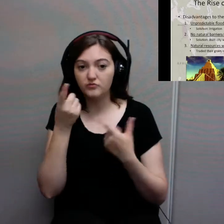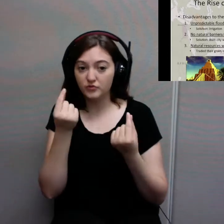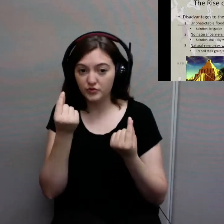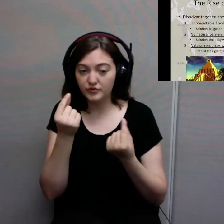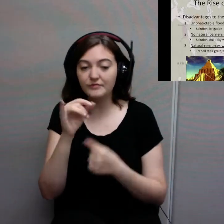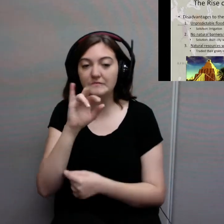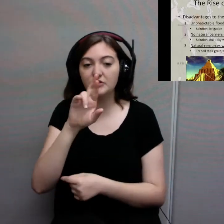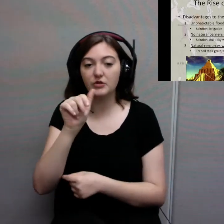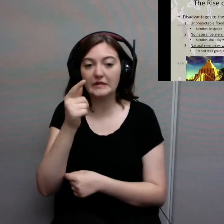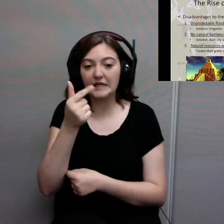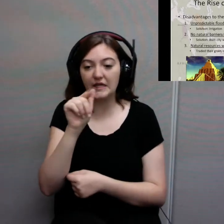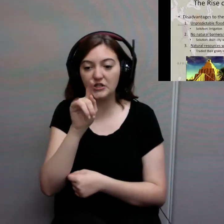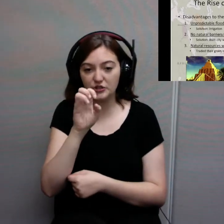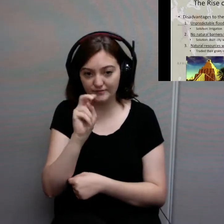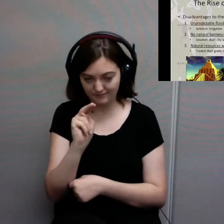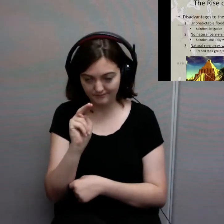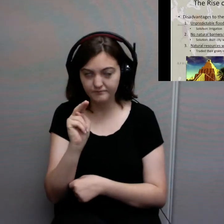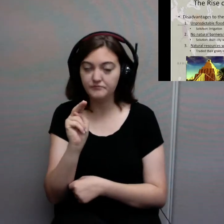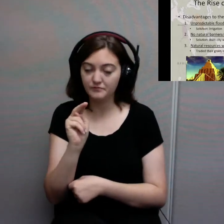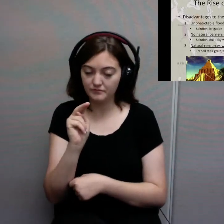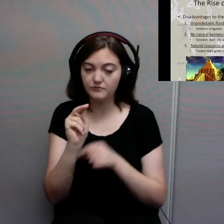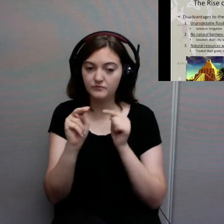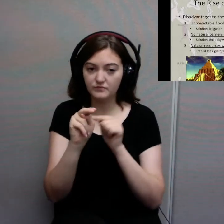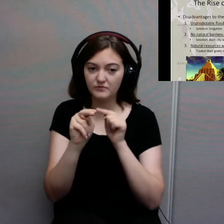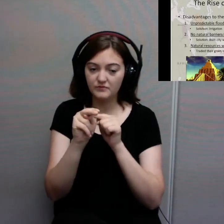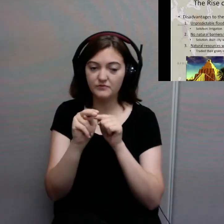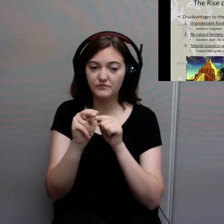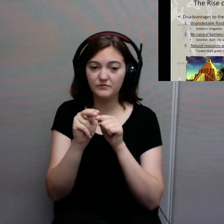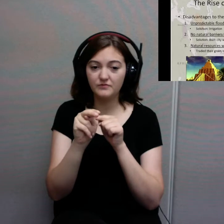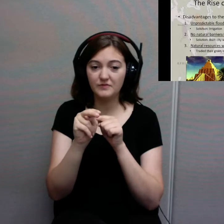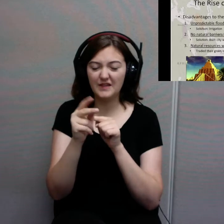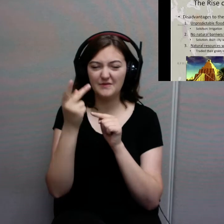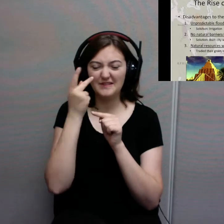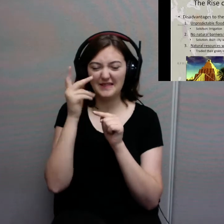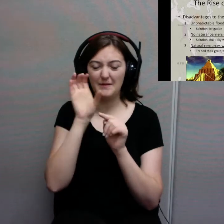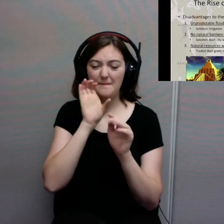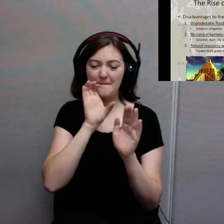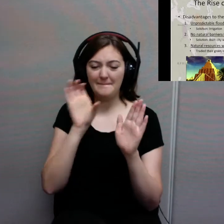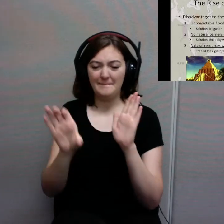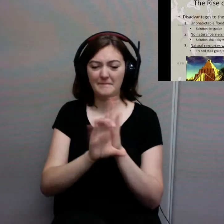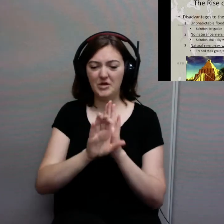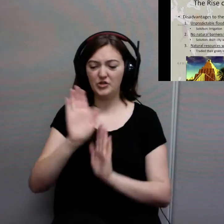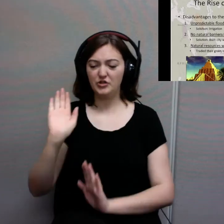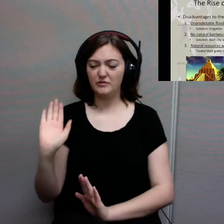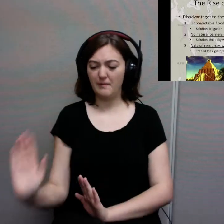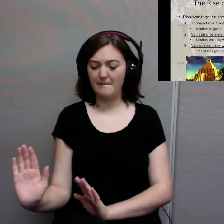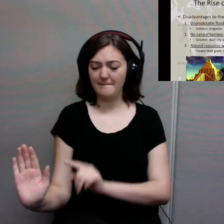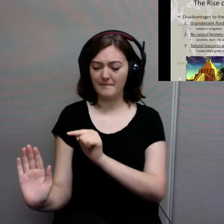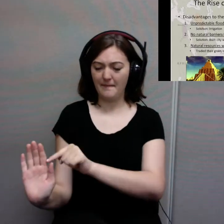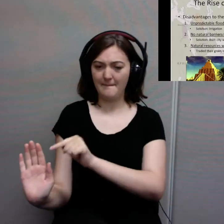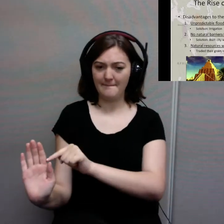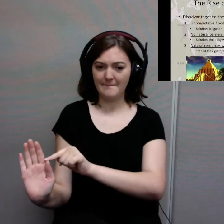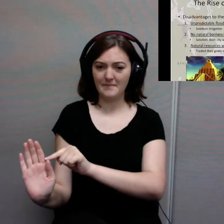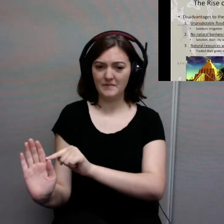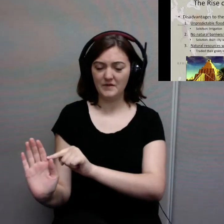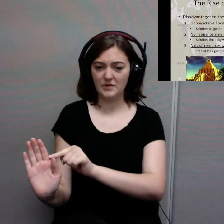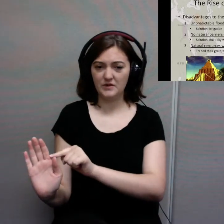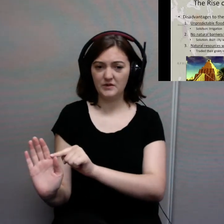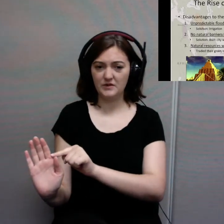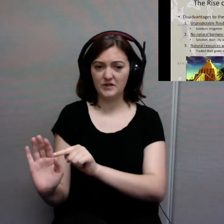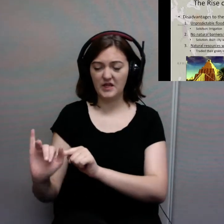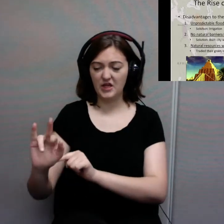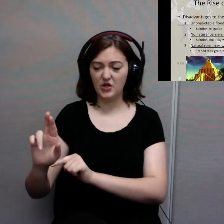And you can see in the bottom right-hand picture irrigation that the Mesopotamians had used. You can see the